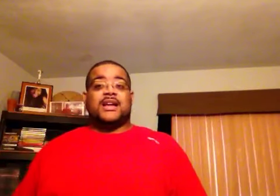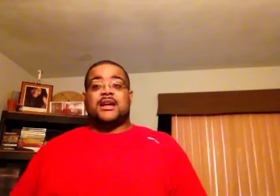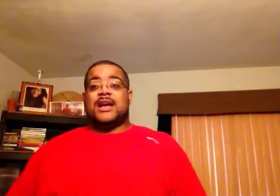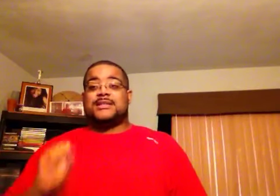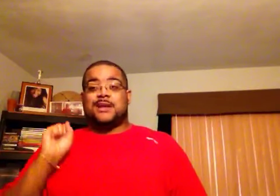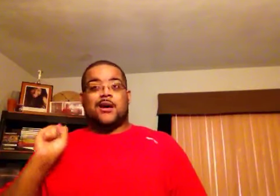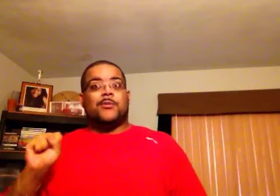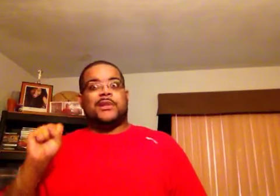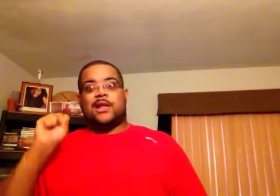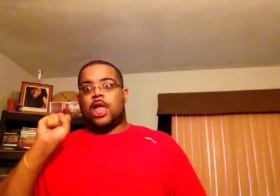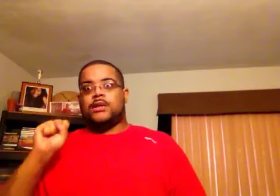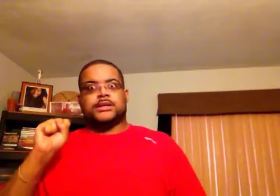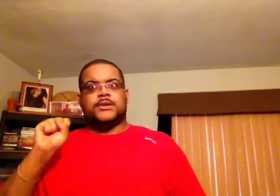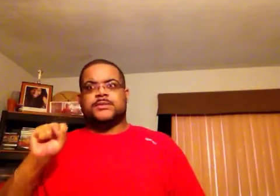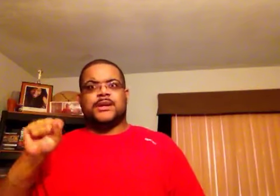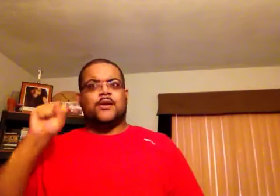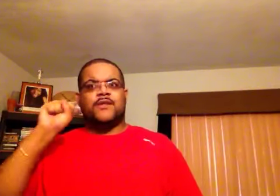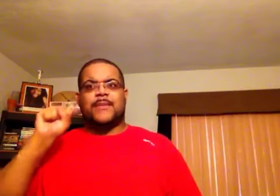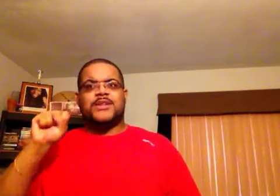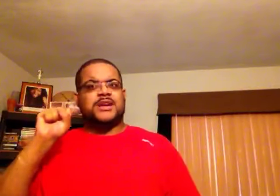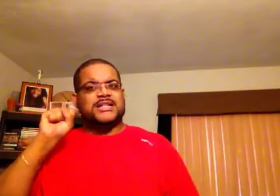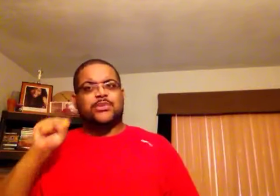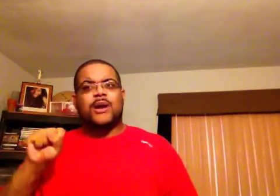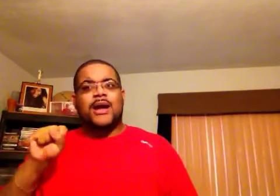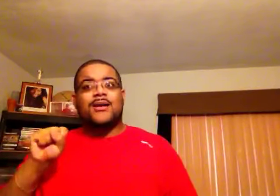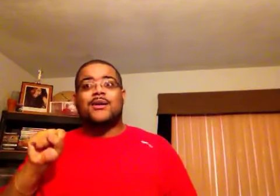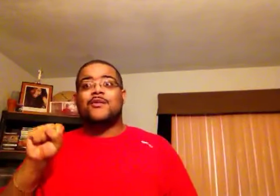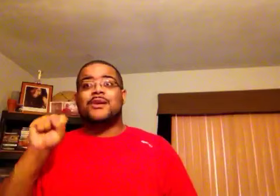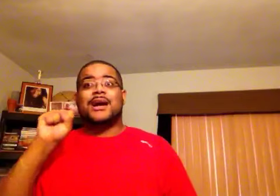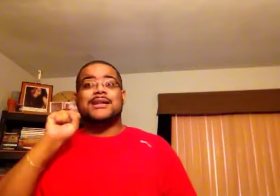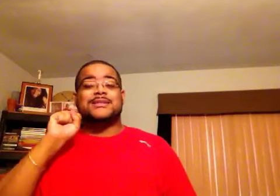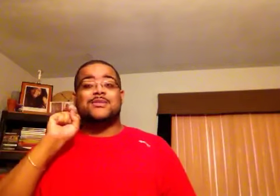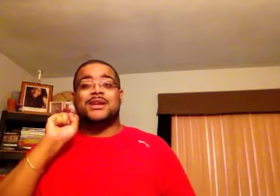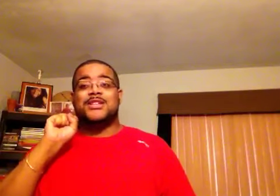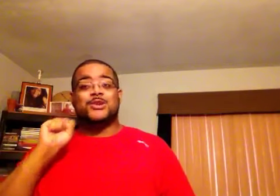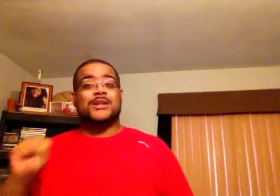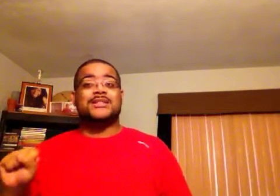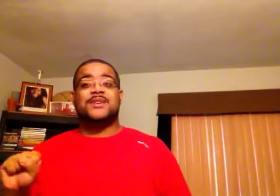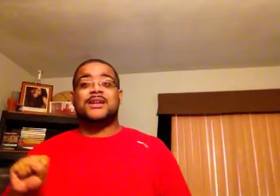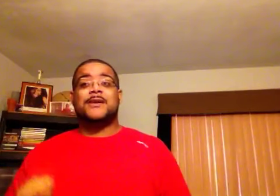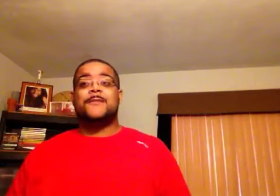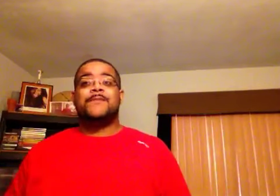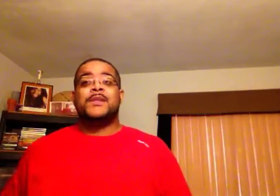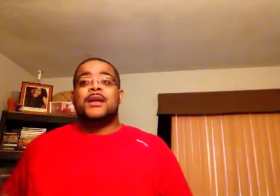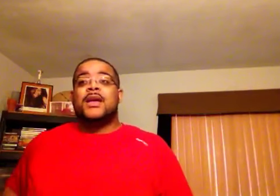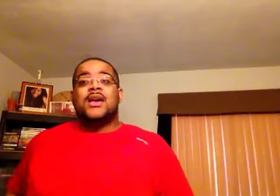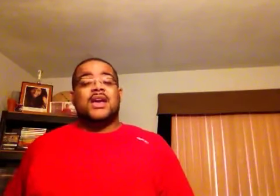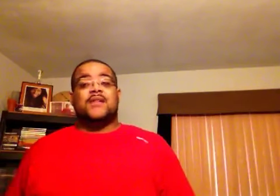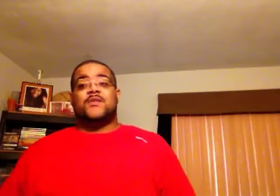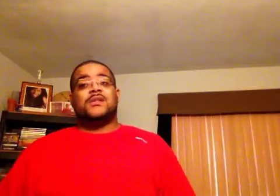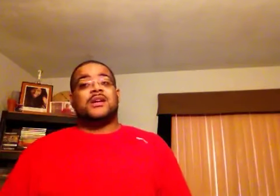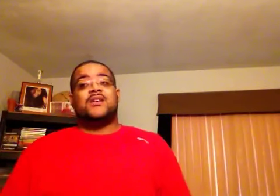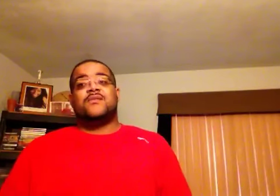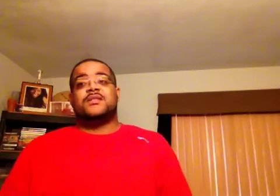made you guys proud, and hopefully you guys enjoyed this video. And if you love the